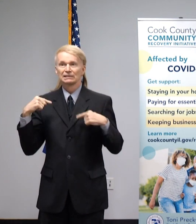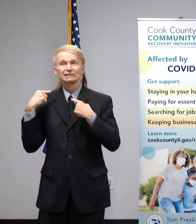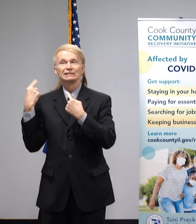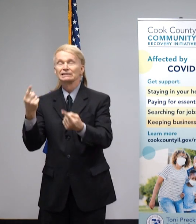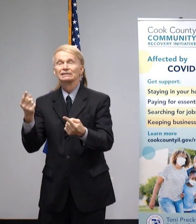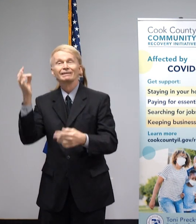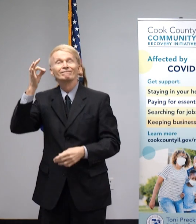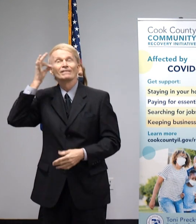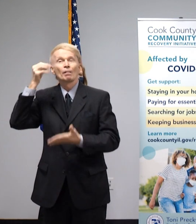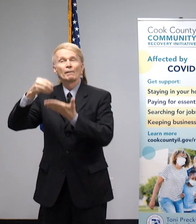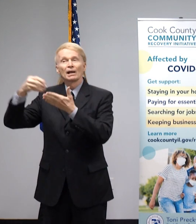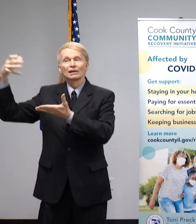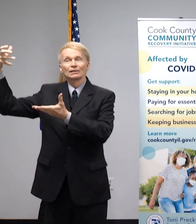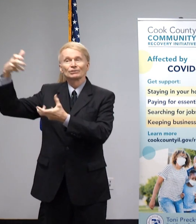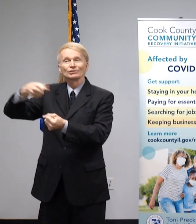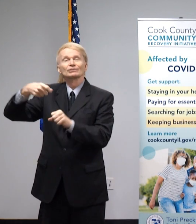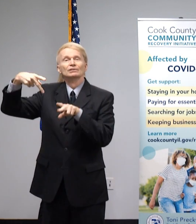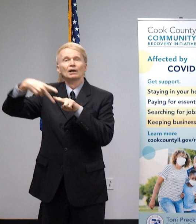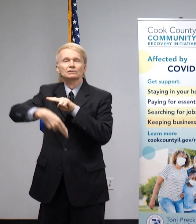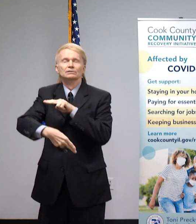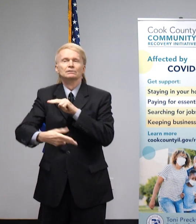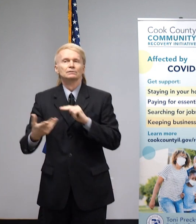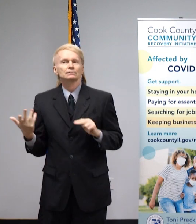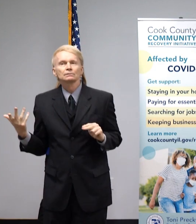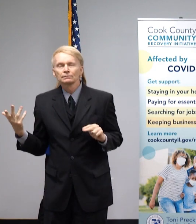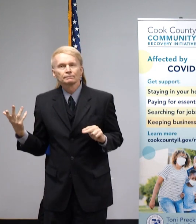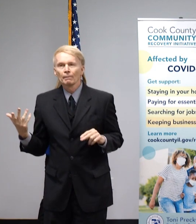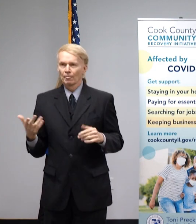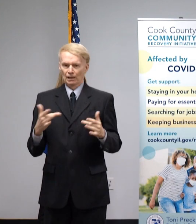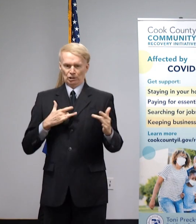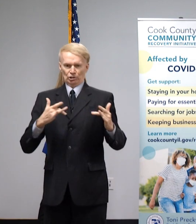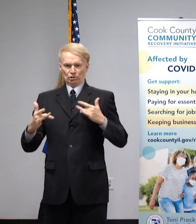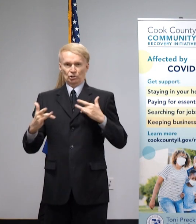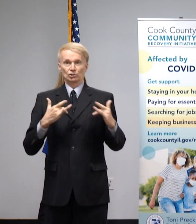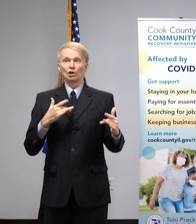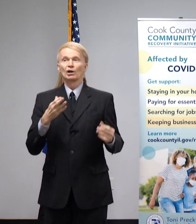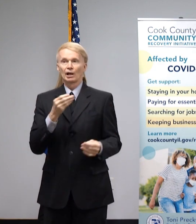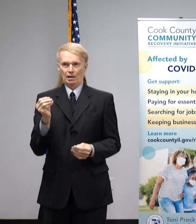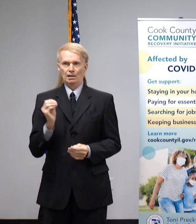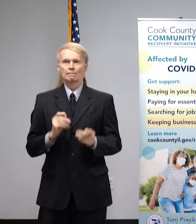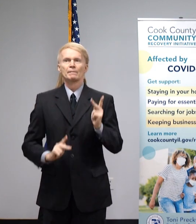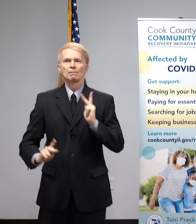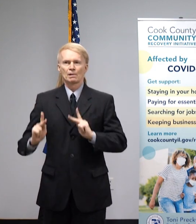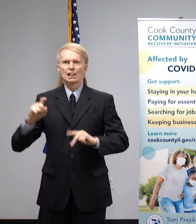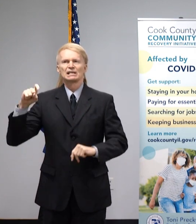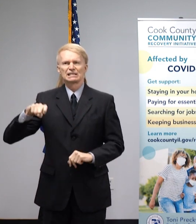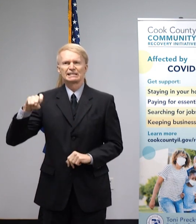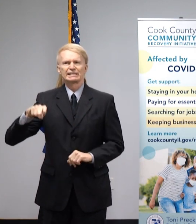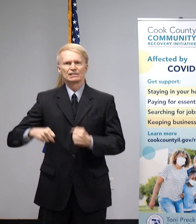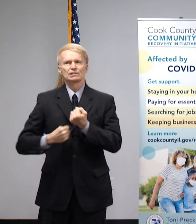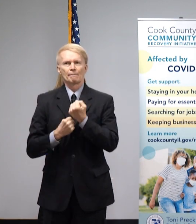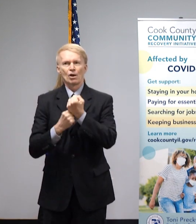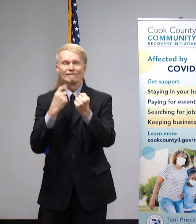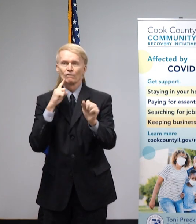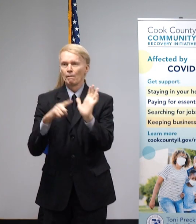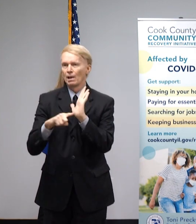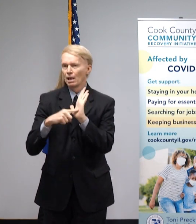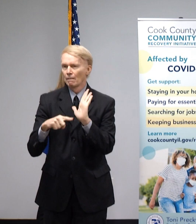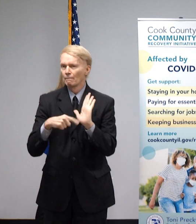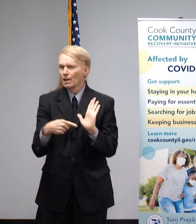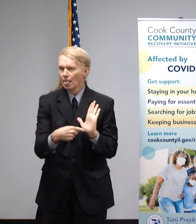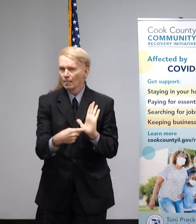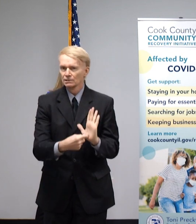up. These numbers are concerning, and they tell us that people need support paying bills, rent,